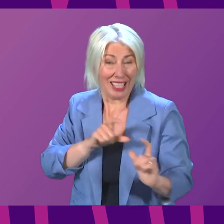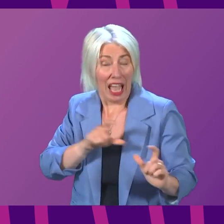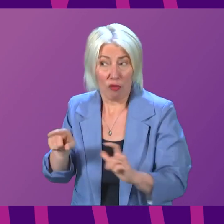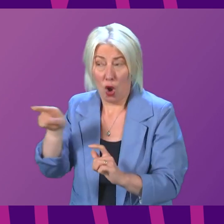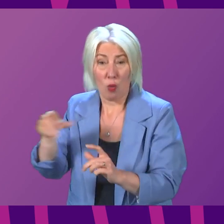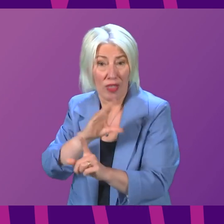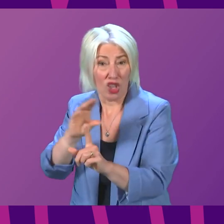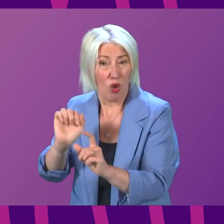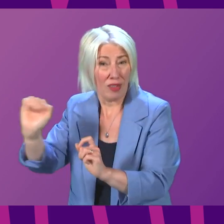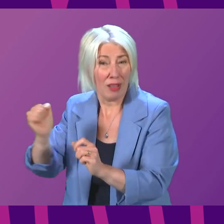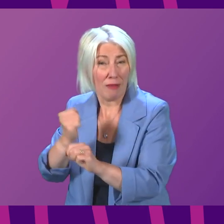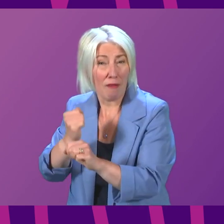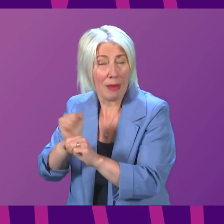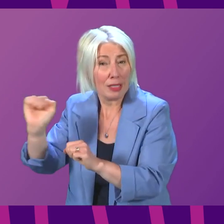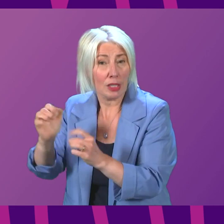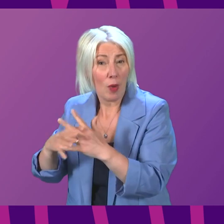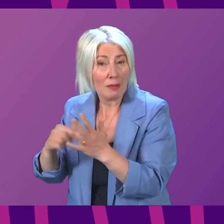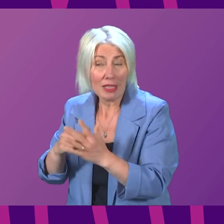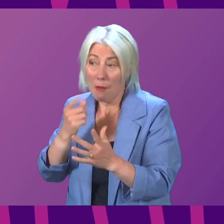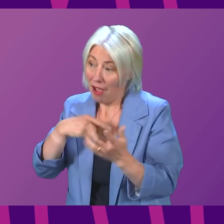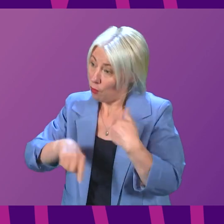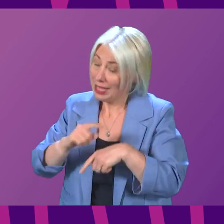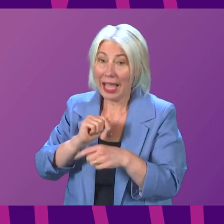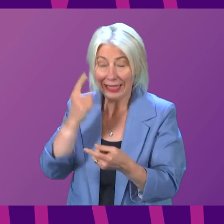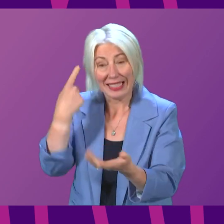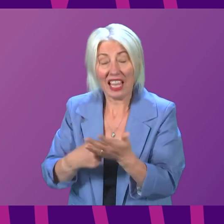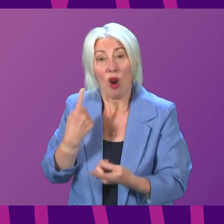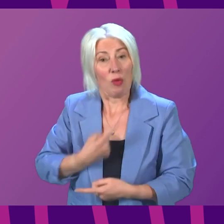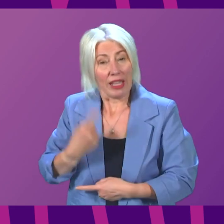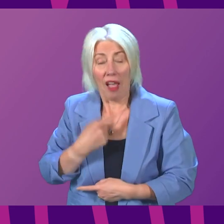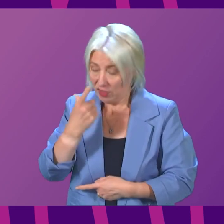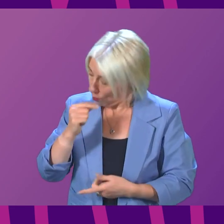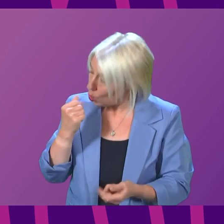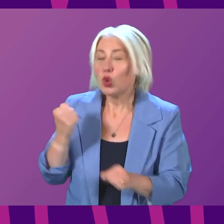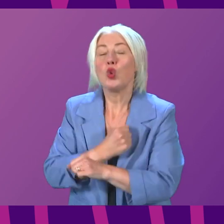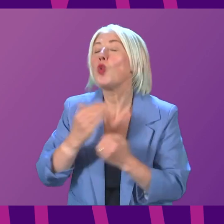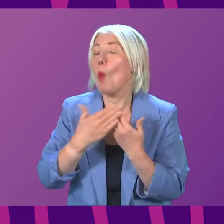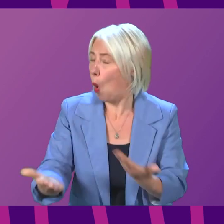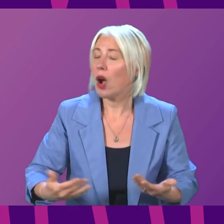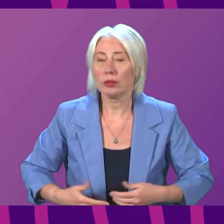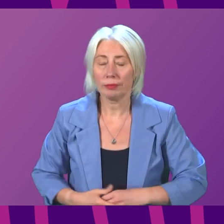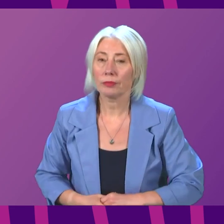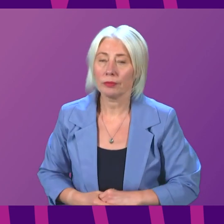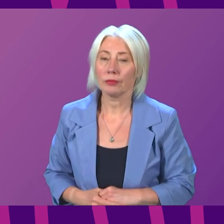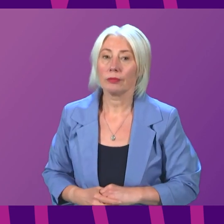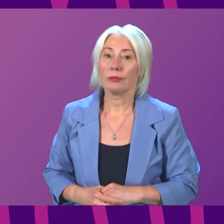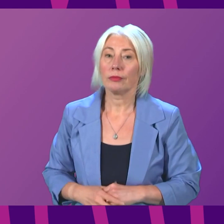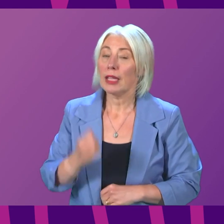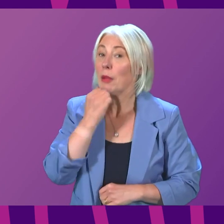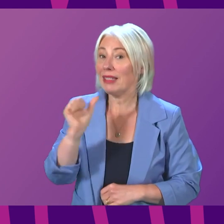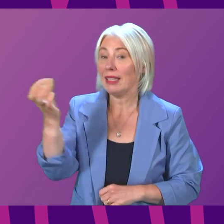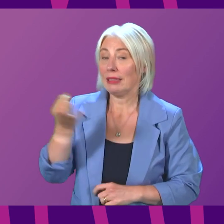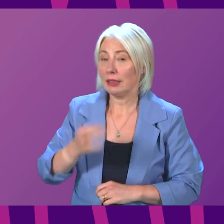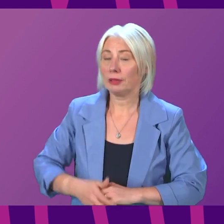Governments at Westminster, this Parliament would be able to do so much more. Question number six, Maggie Chapman.